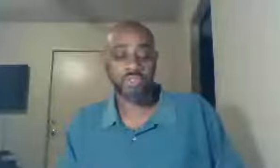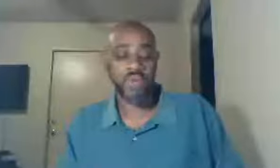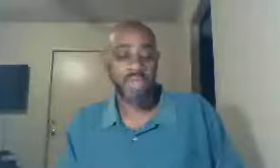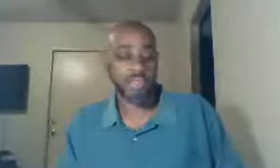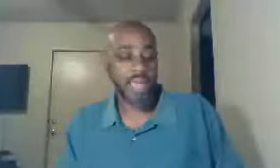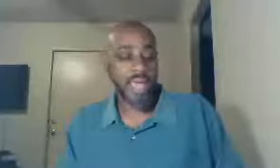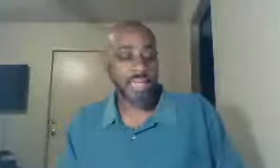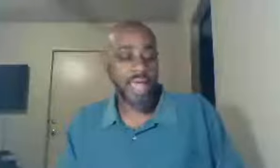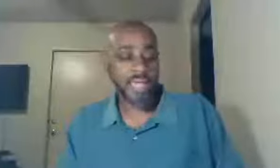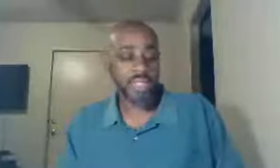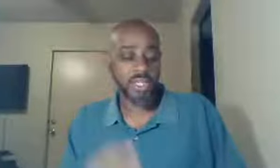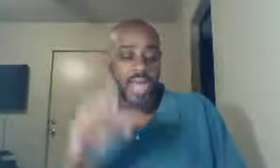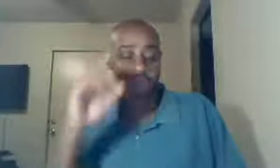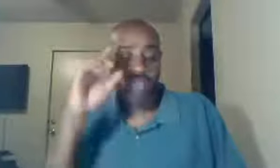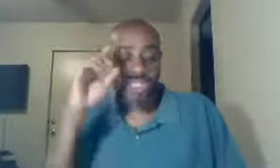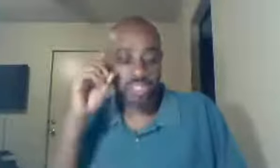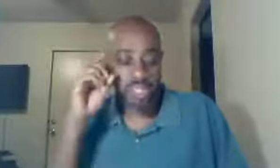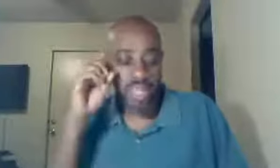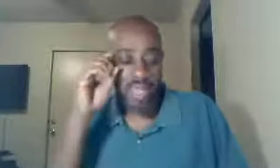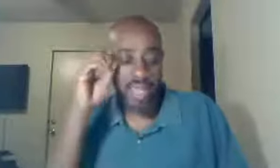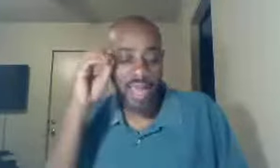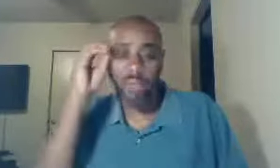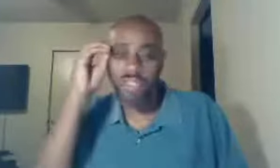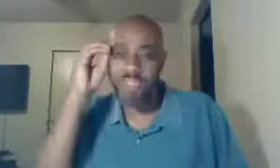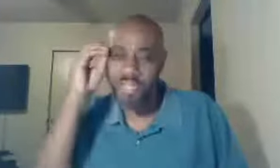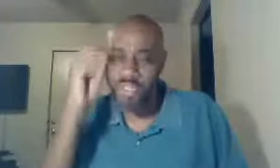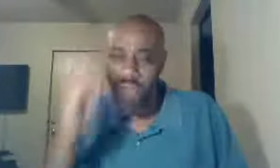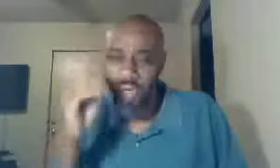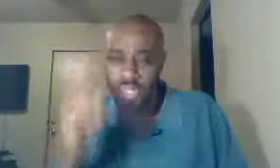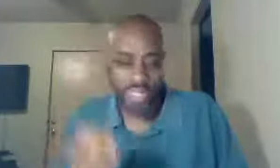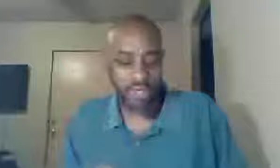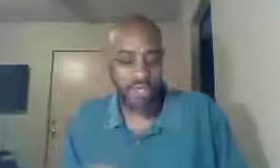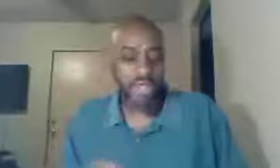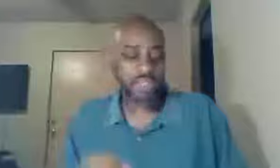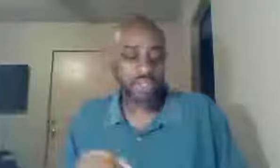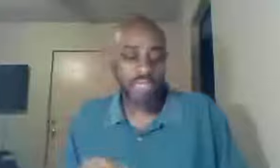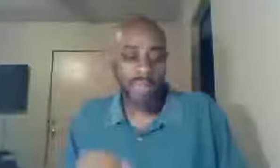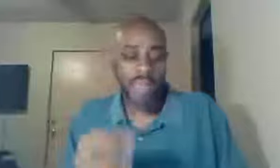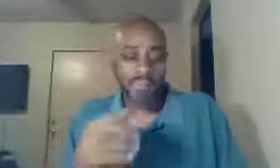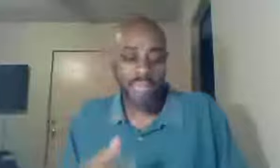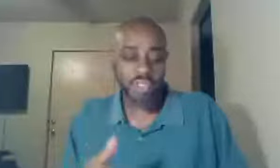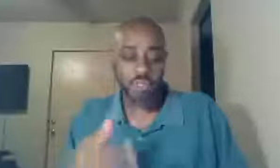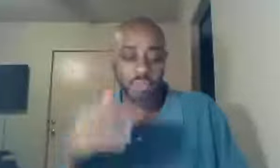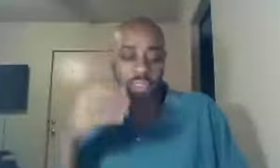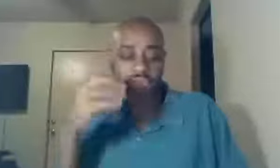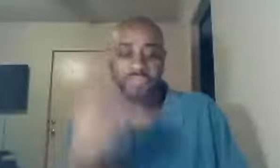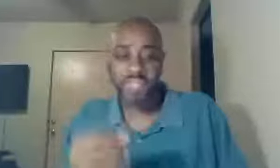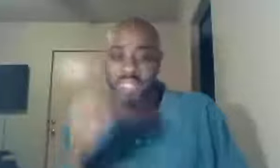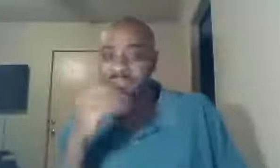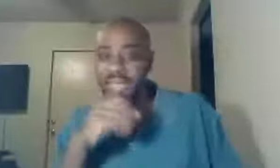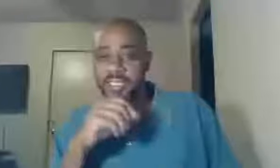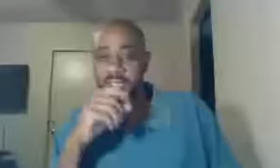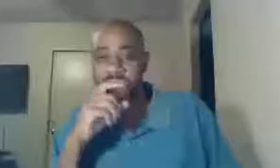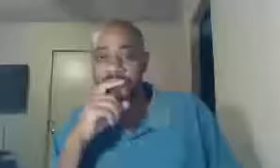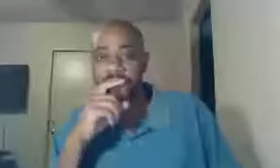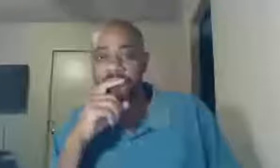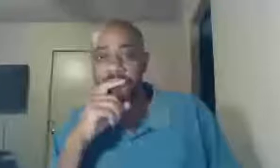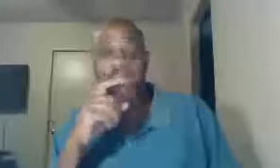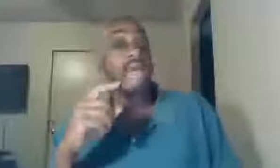Christ, as I could, I was this, and I wanted to be so clear, so that my message, would be fully effective, and